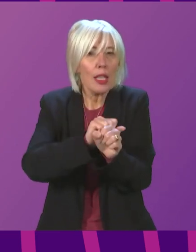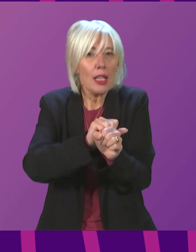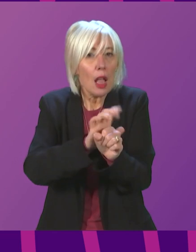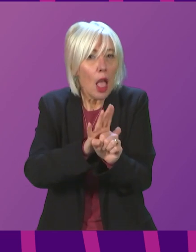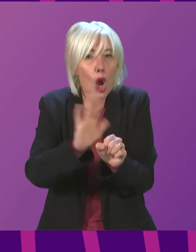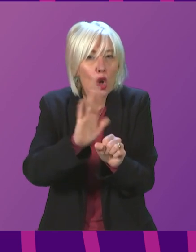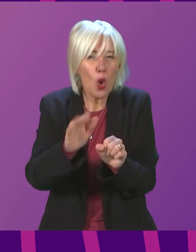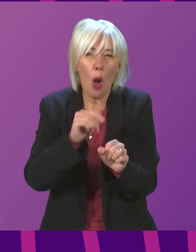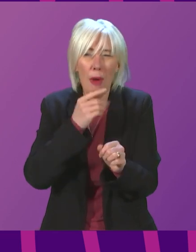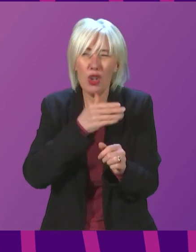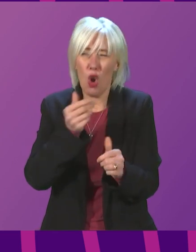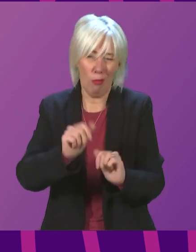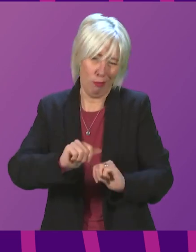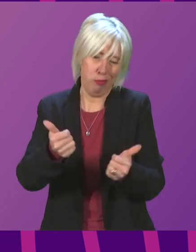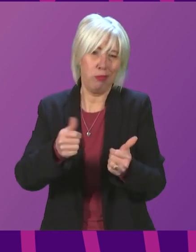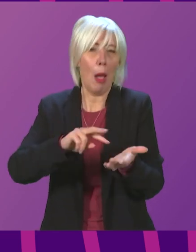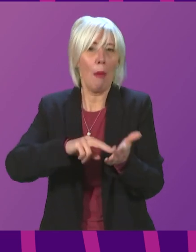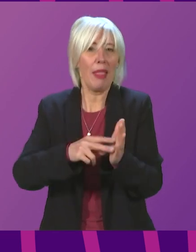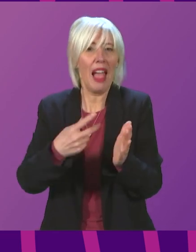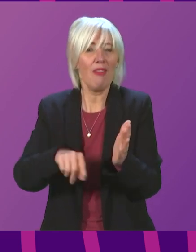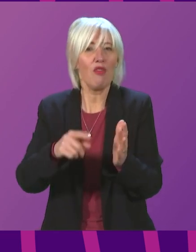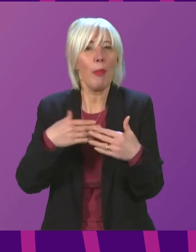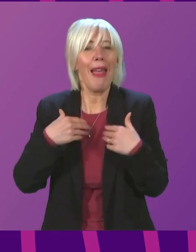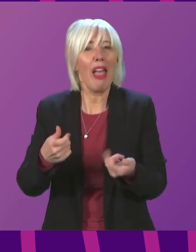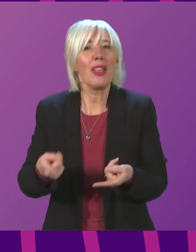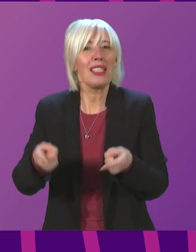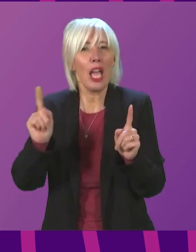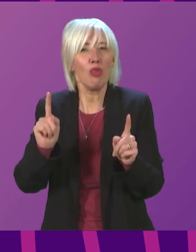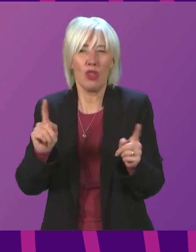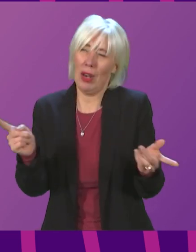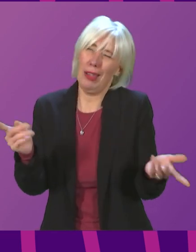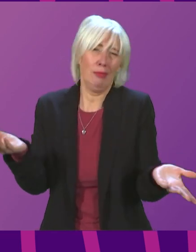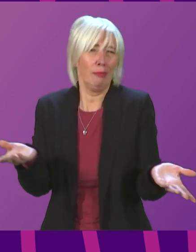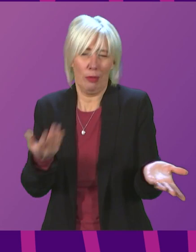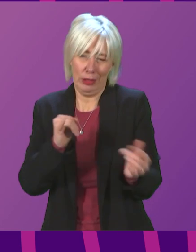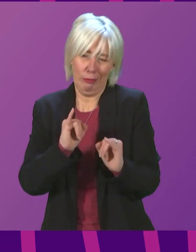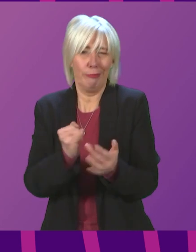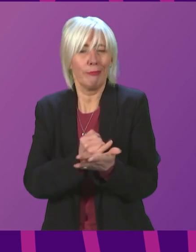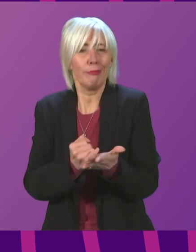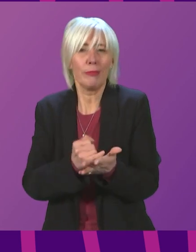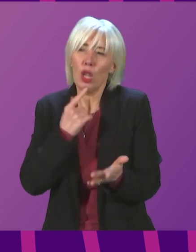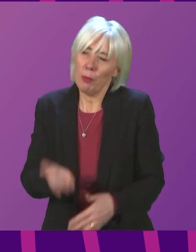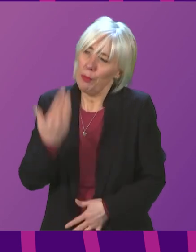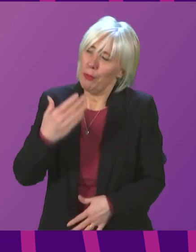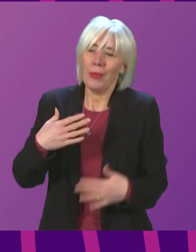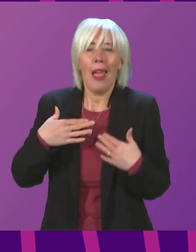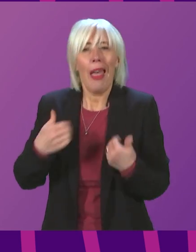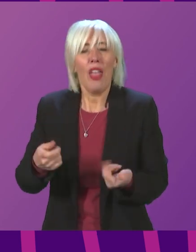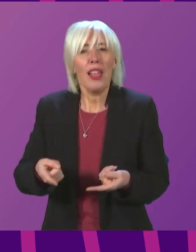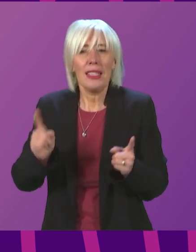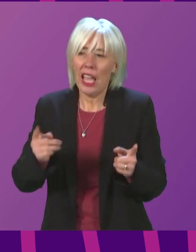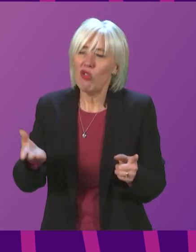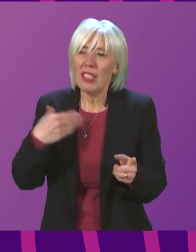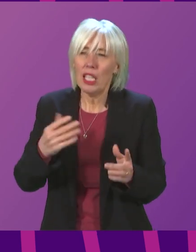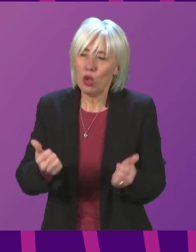Humza Youssef. How many wake-up calls does the Health Secretary need before he finally devises a coherent